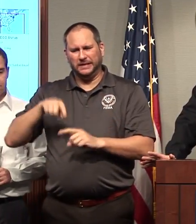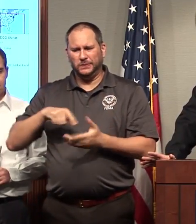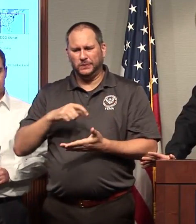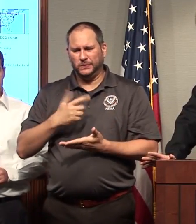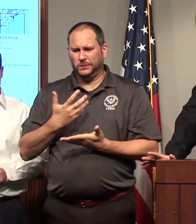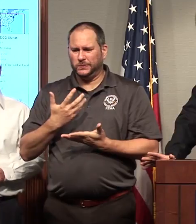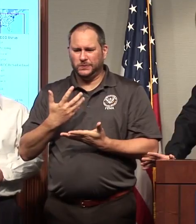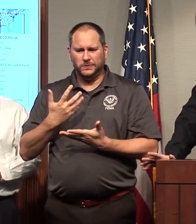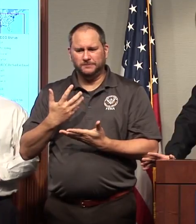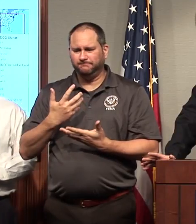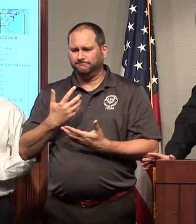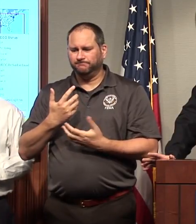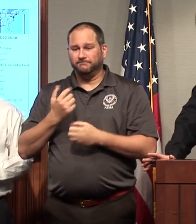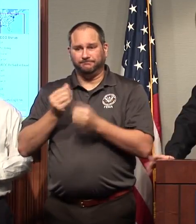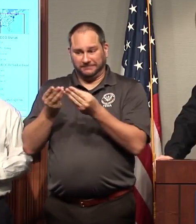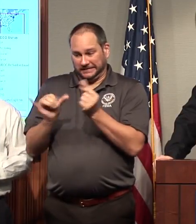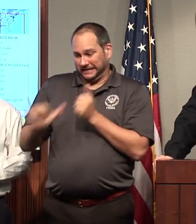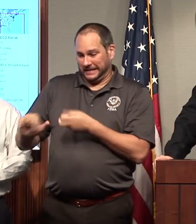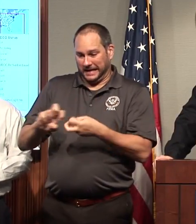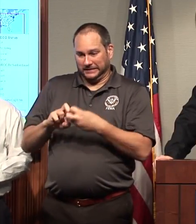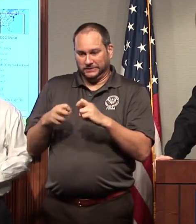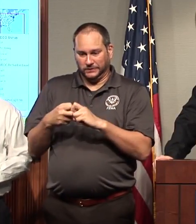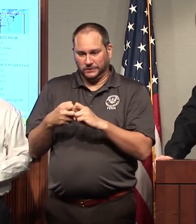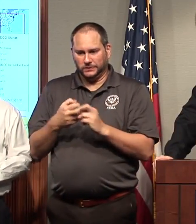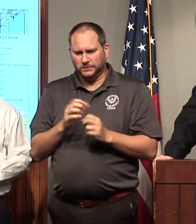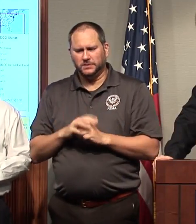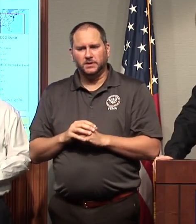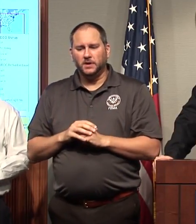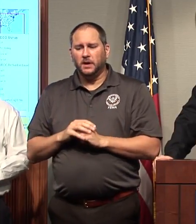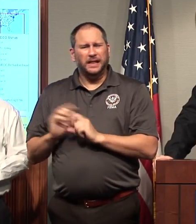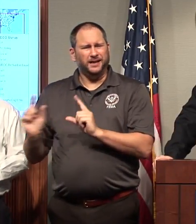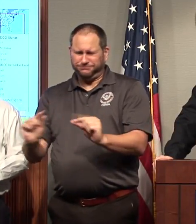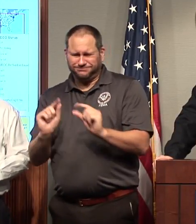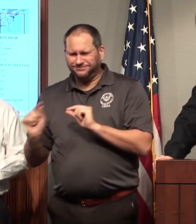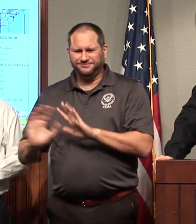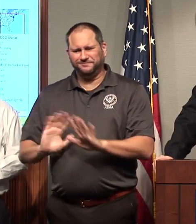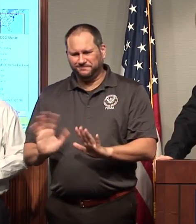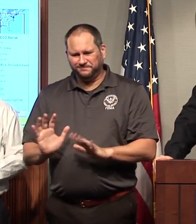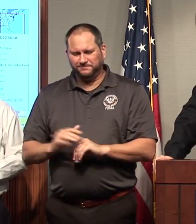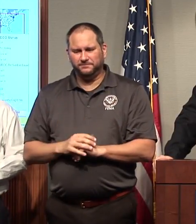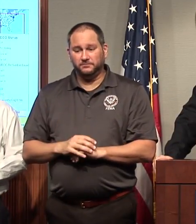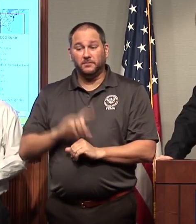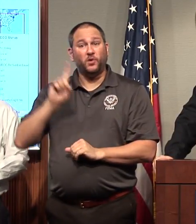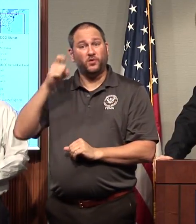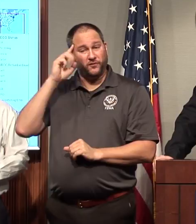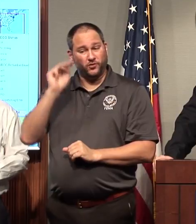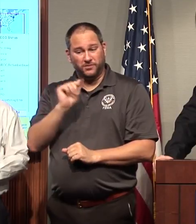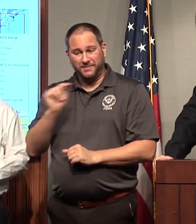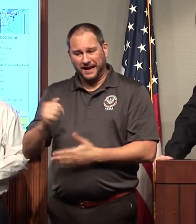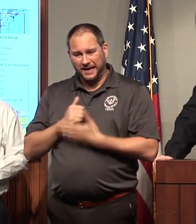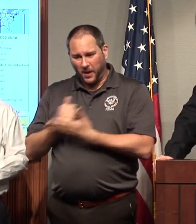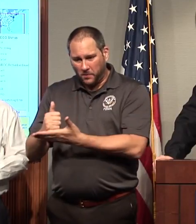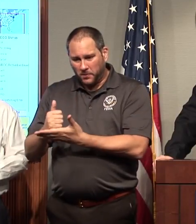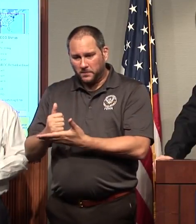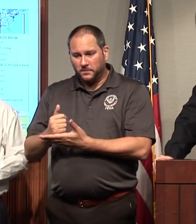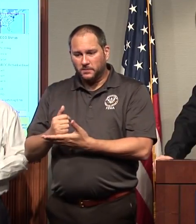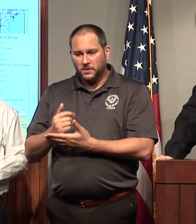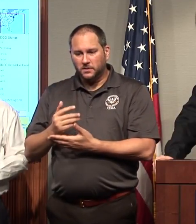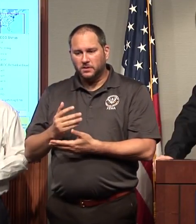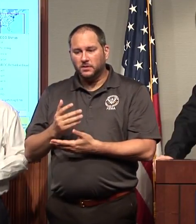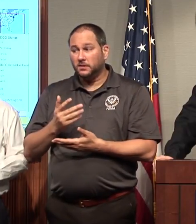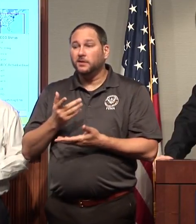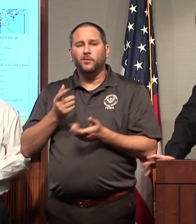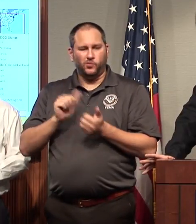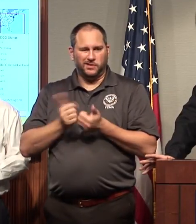-conflict some of the rumors that are there. But as I said earlier, Governor Mapp, we're helping him to facilitate mutual aid with our National Guard